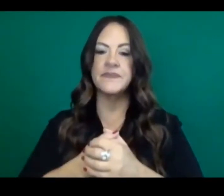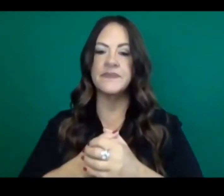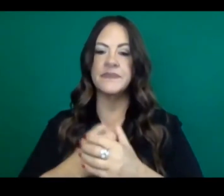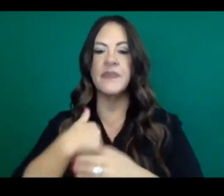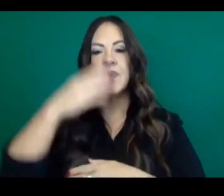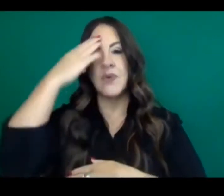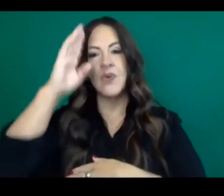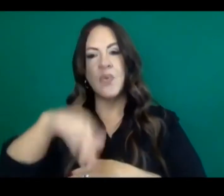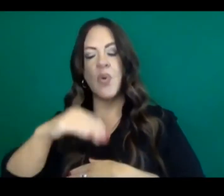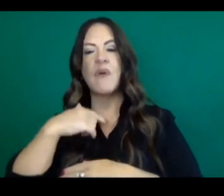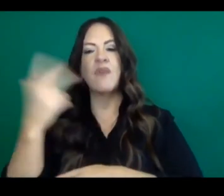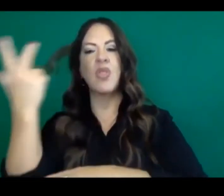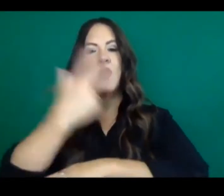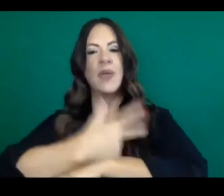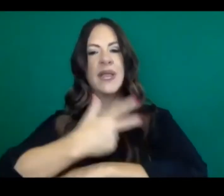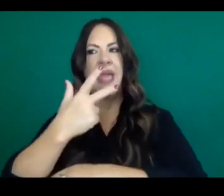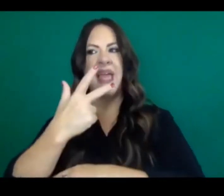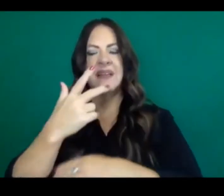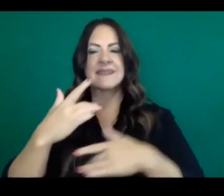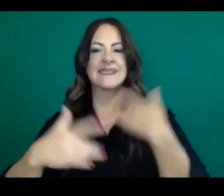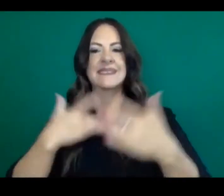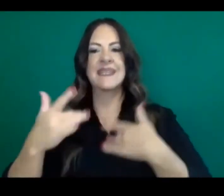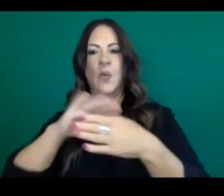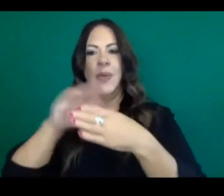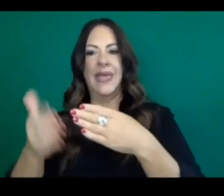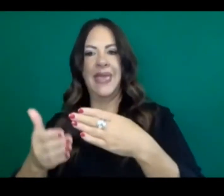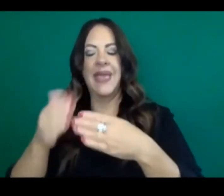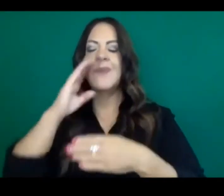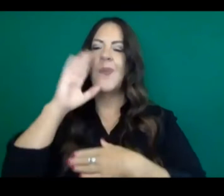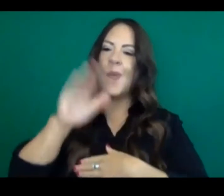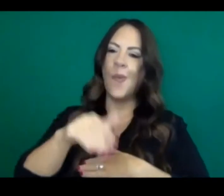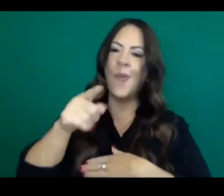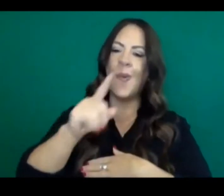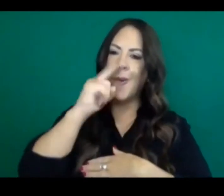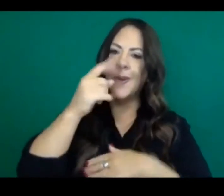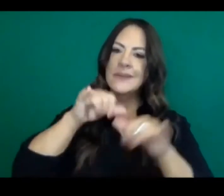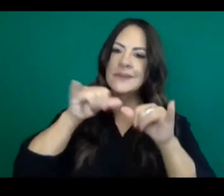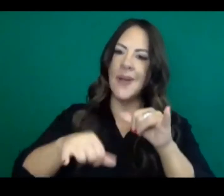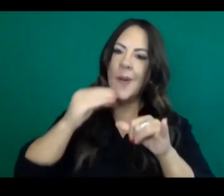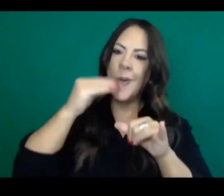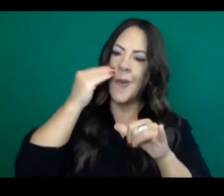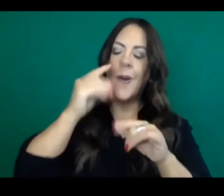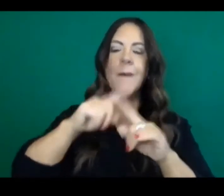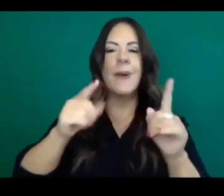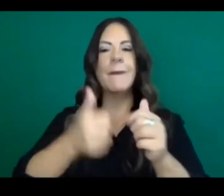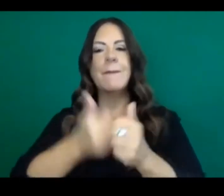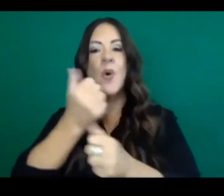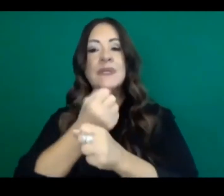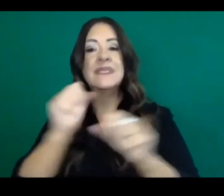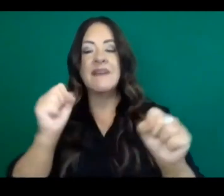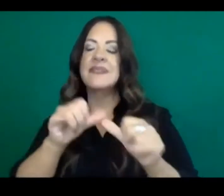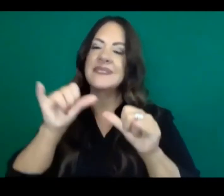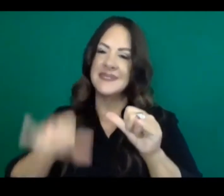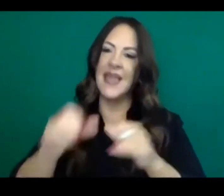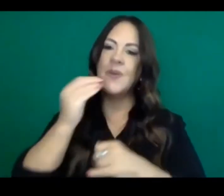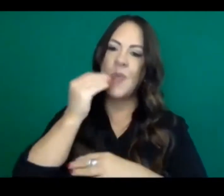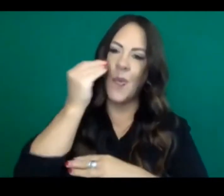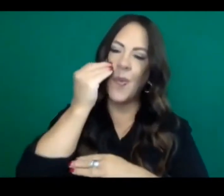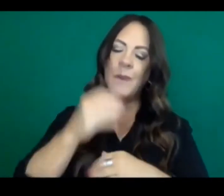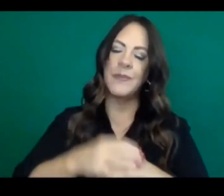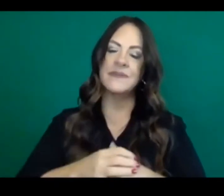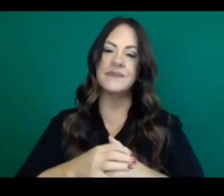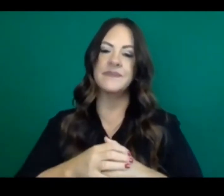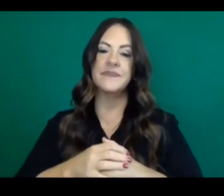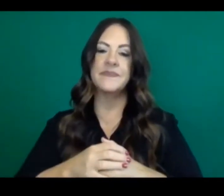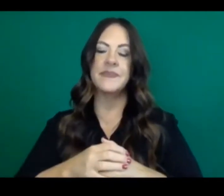three day weekend coming, we know it's been hard to stay home. safest thing for you to do is still to stay at home and stay with people you live there. But if